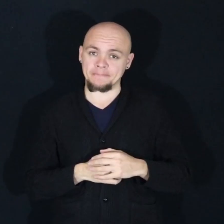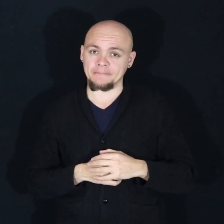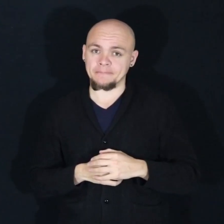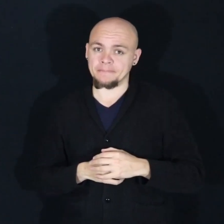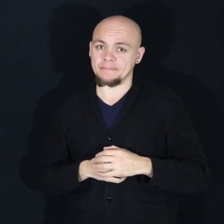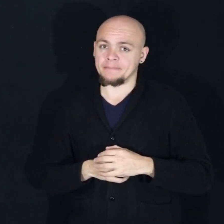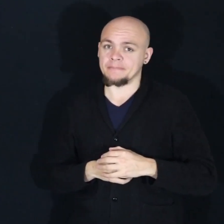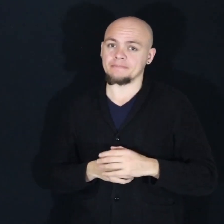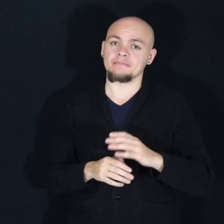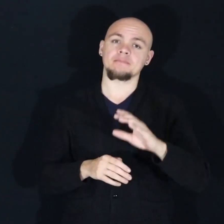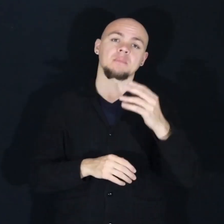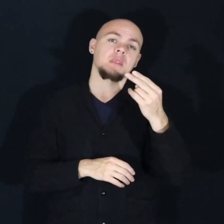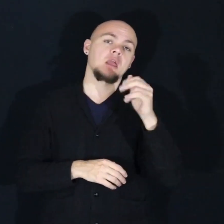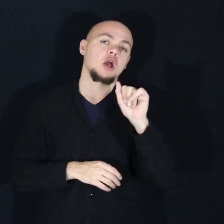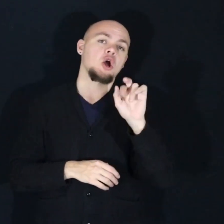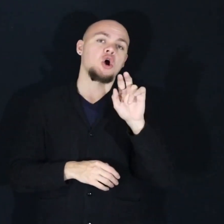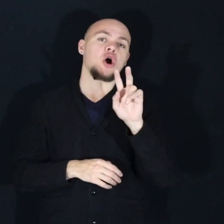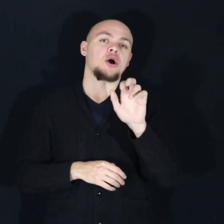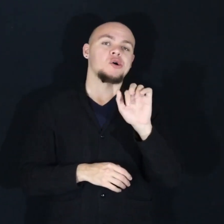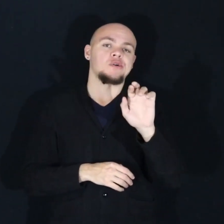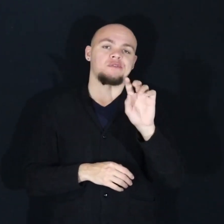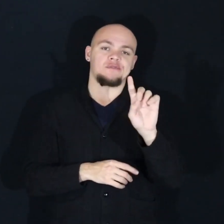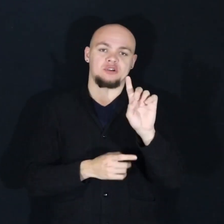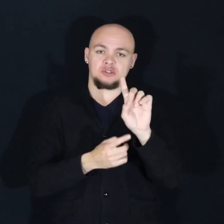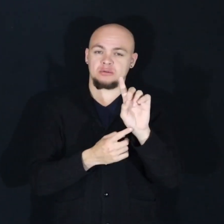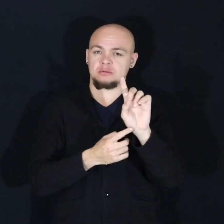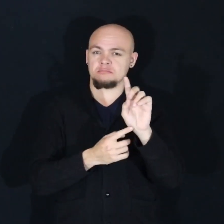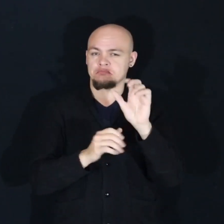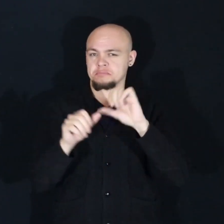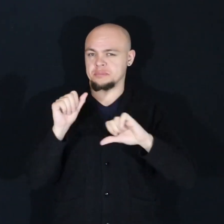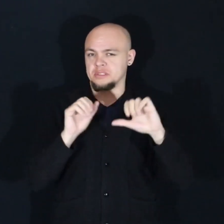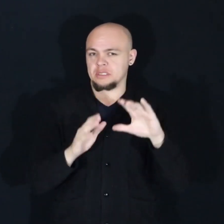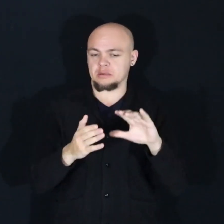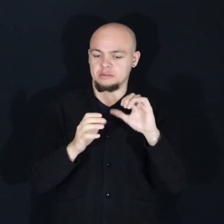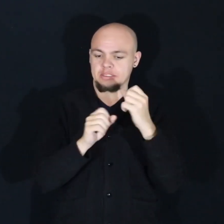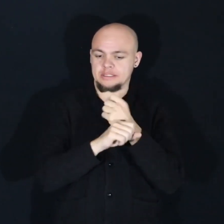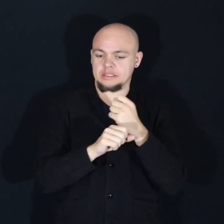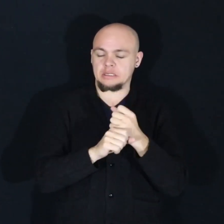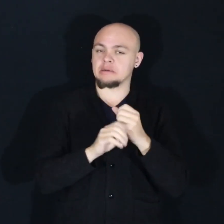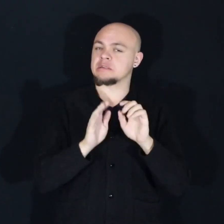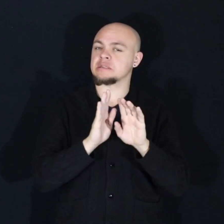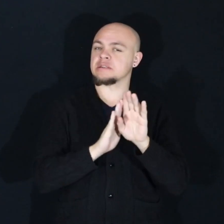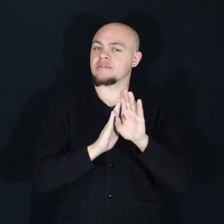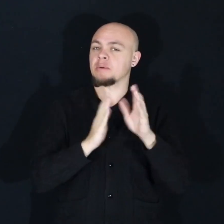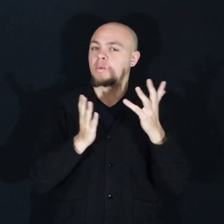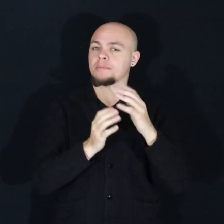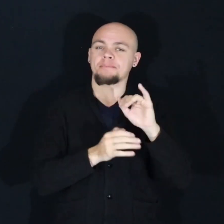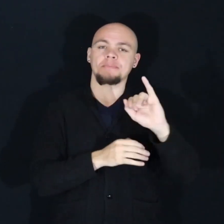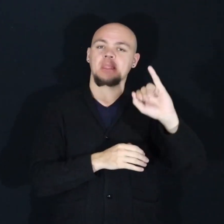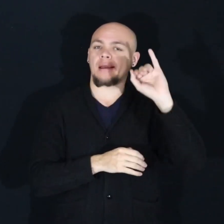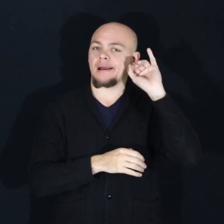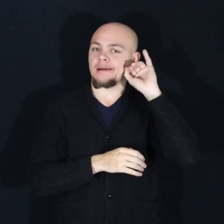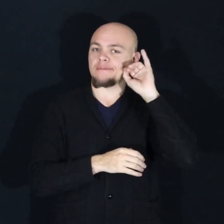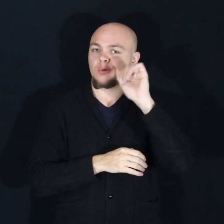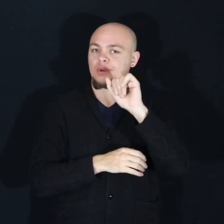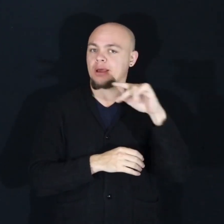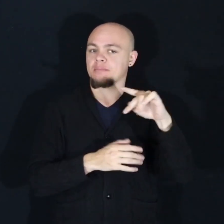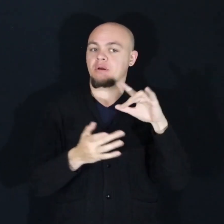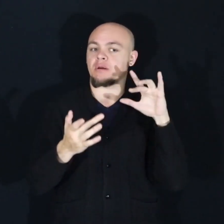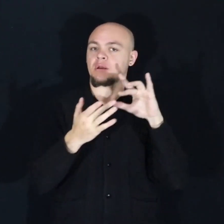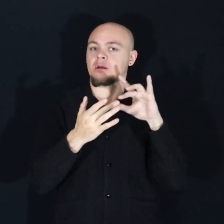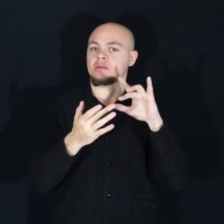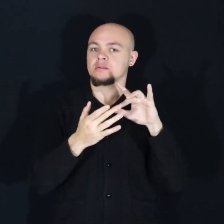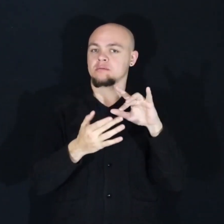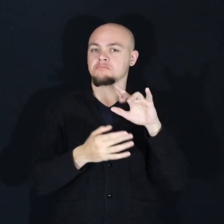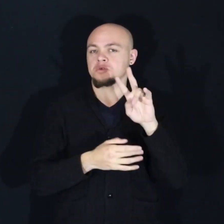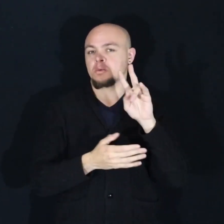Harvard psychologists Matthew Killingstone and Daniel Gilbert got these statistics by developing an iPhone app, which contacted 2,250